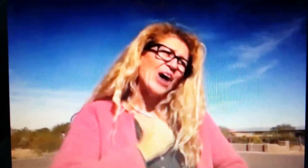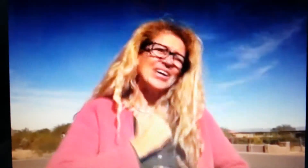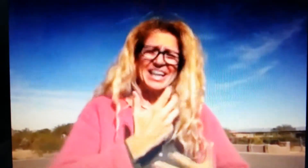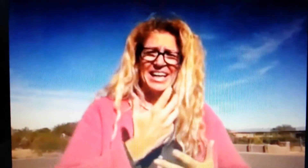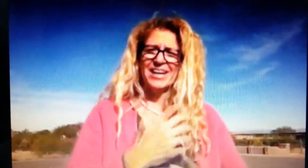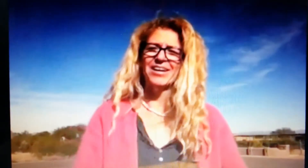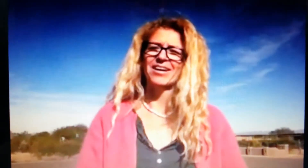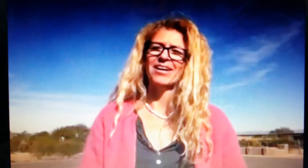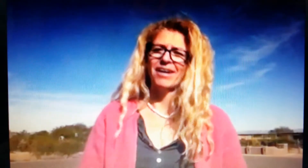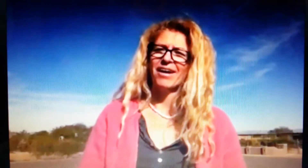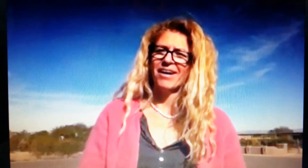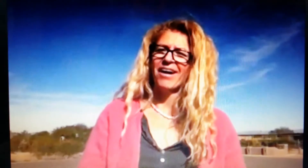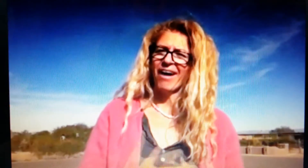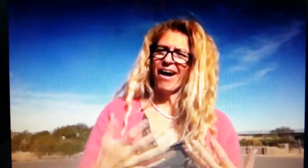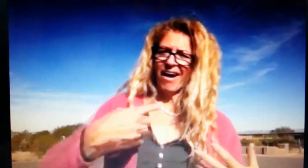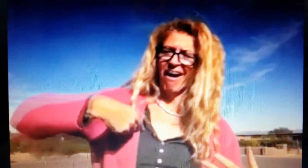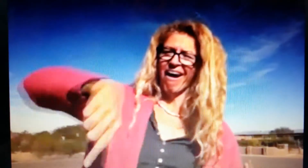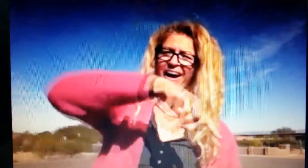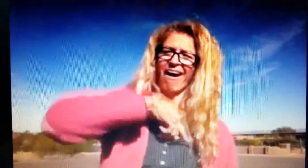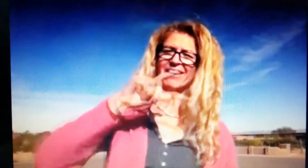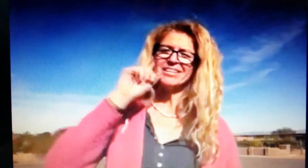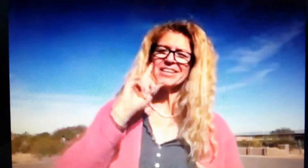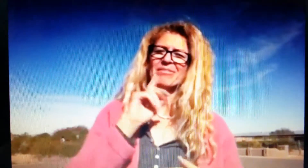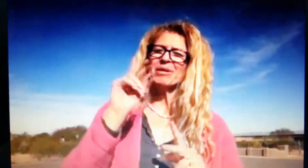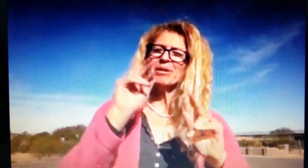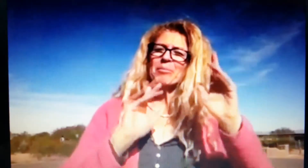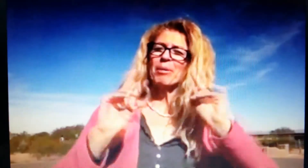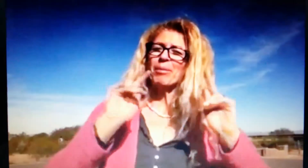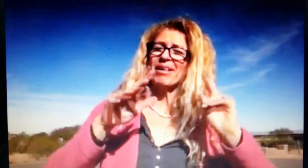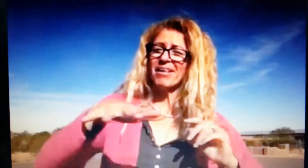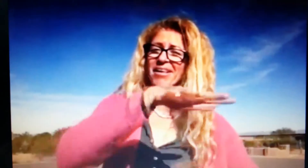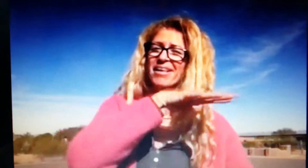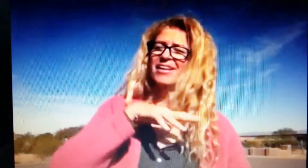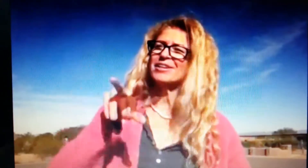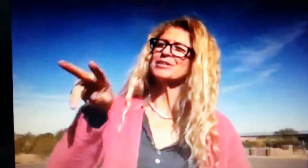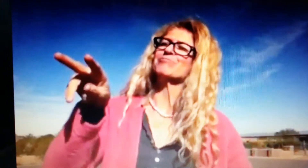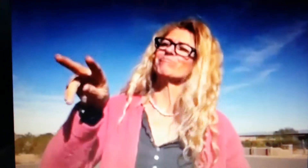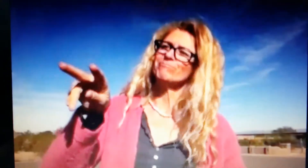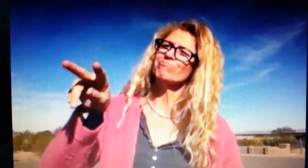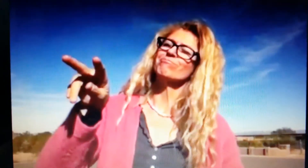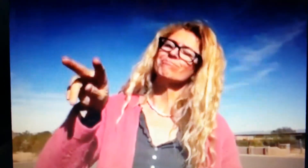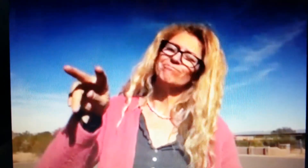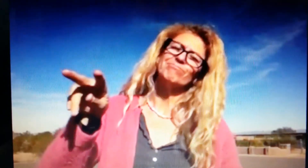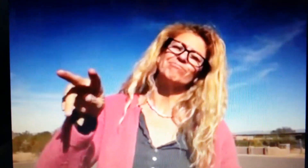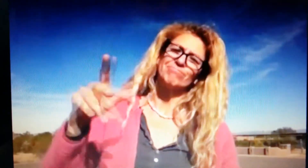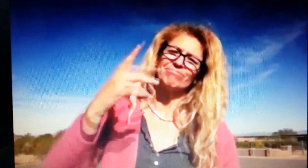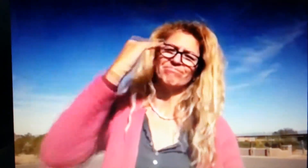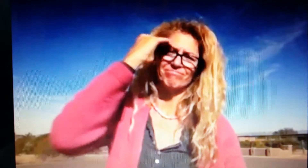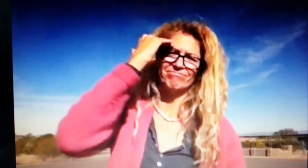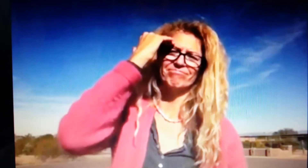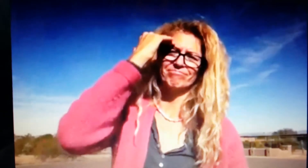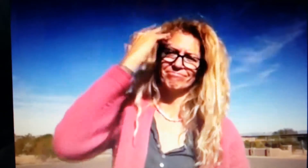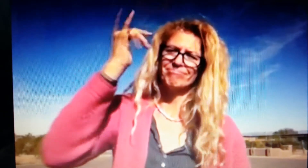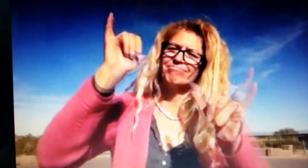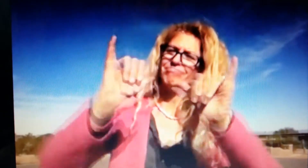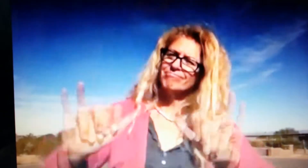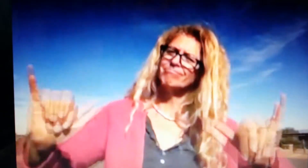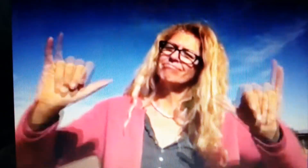sorry I just I only know a little bit us deaf people we look at that and we